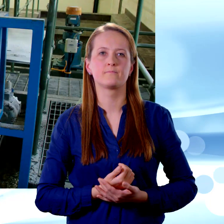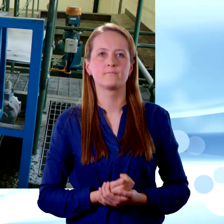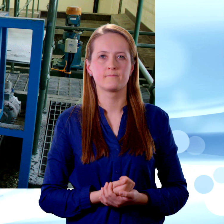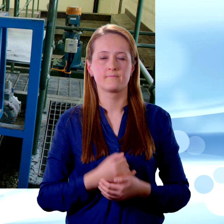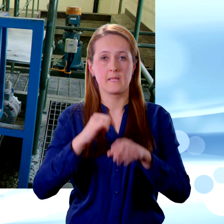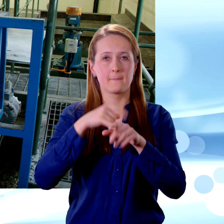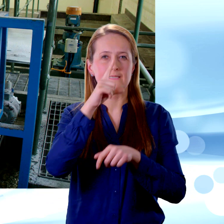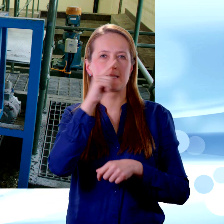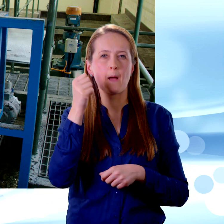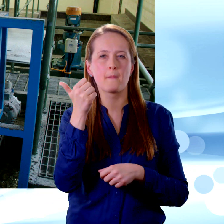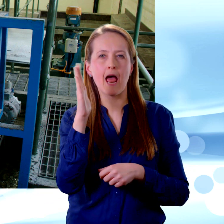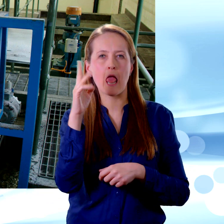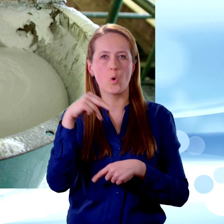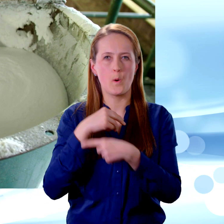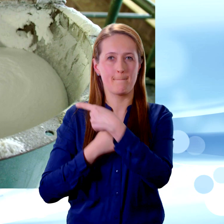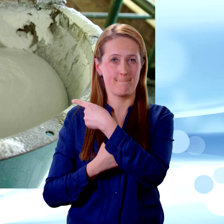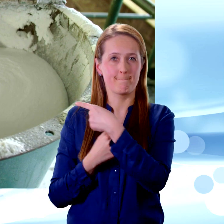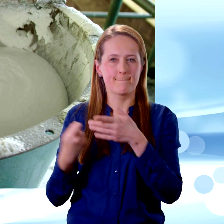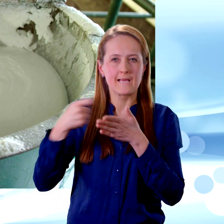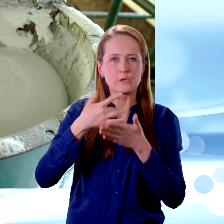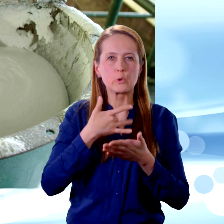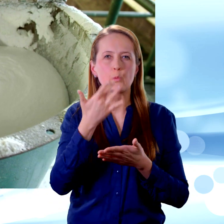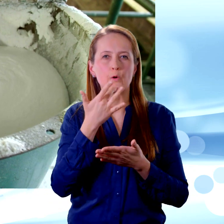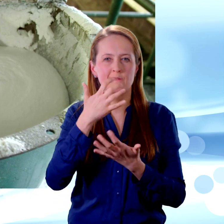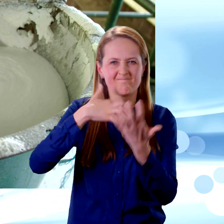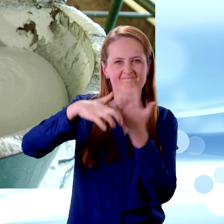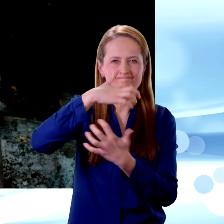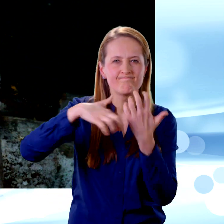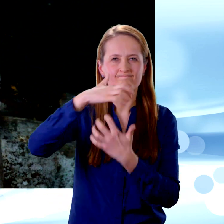First, a chemical called alum is added to the water and mixed in well.